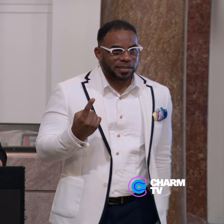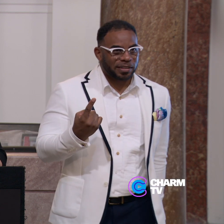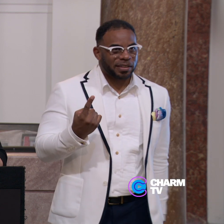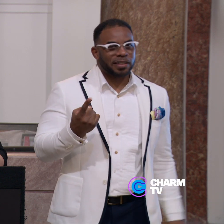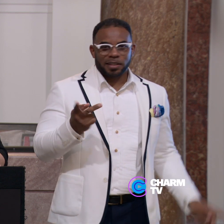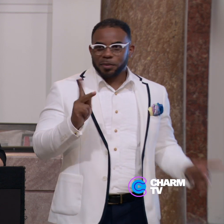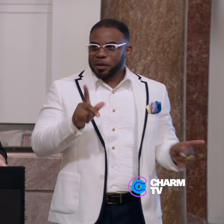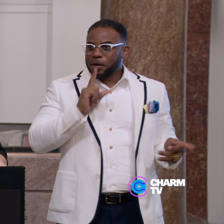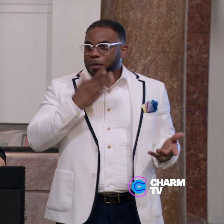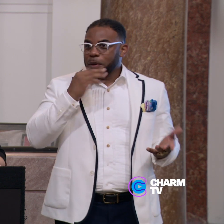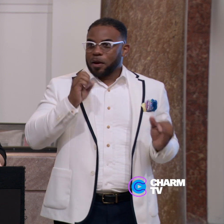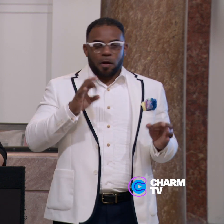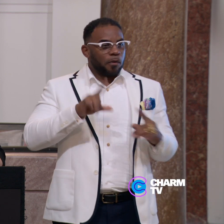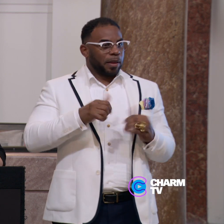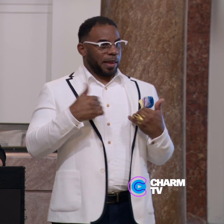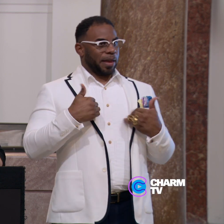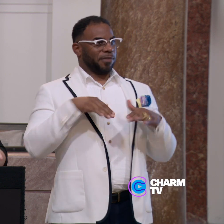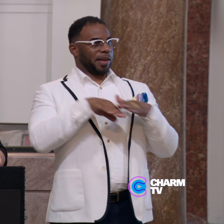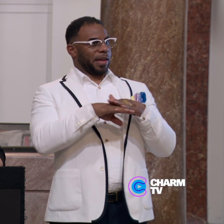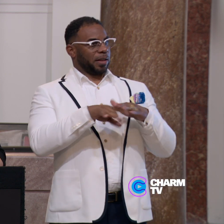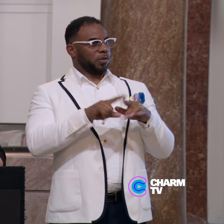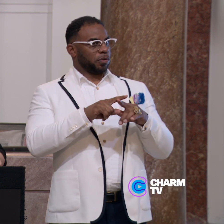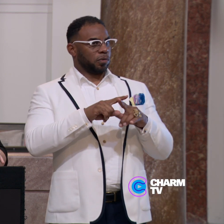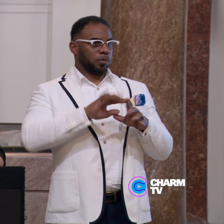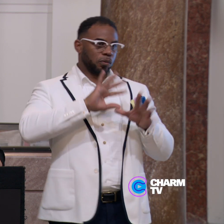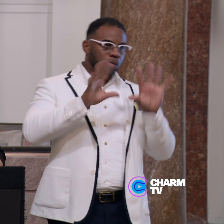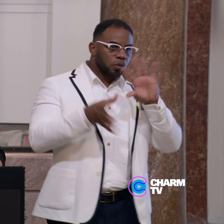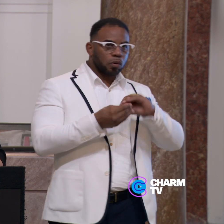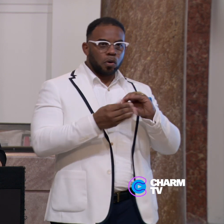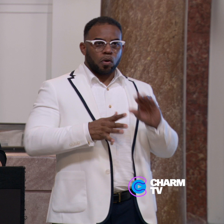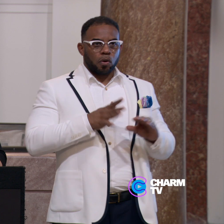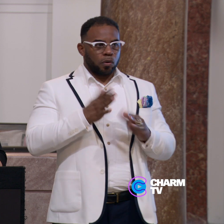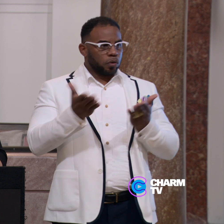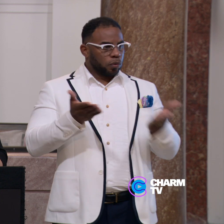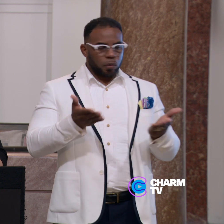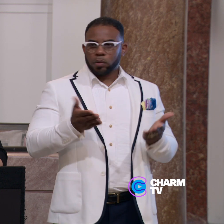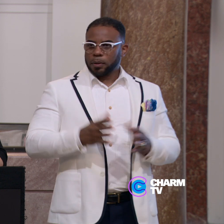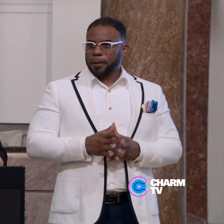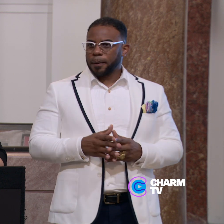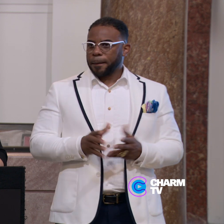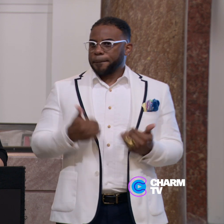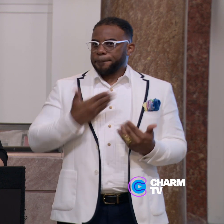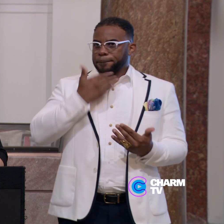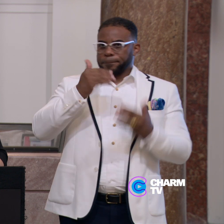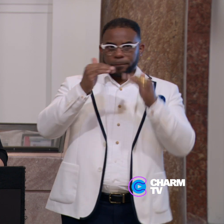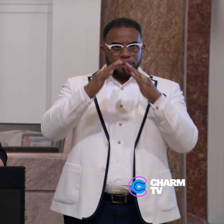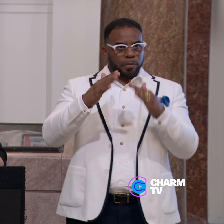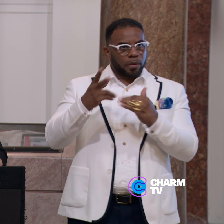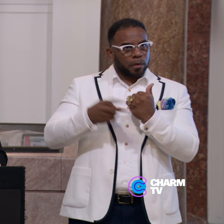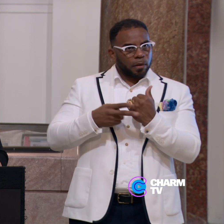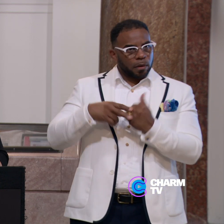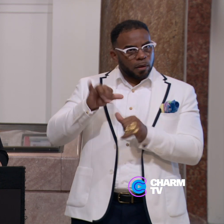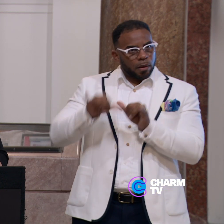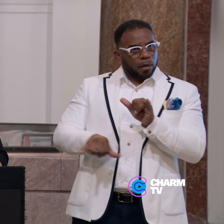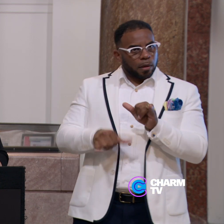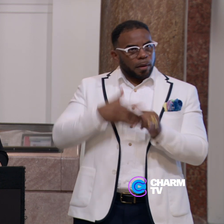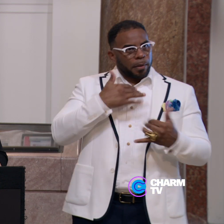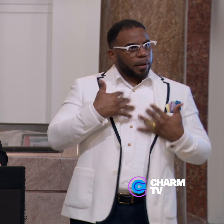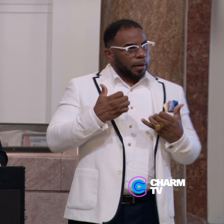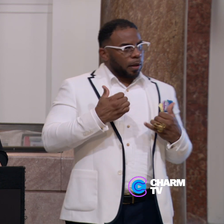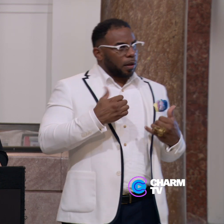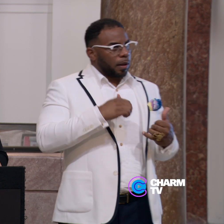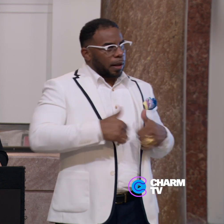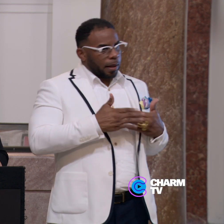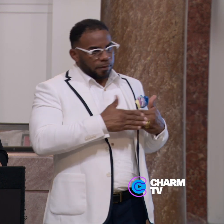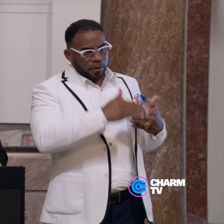People are better off when they have access to wrap around robust services. They have better housing retention and they have better health and